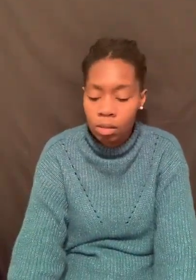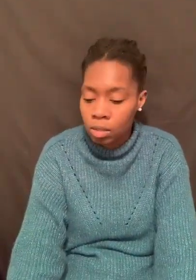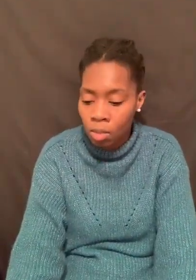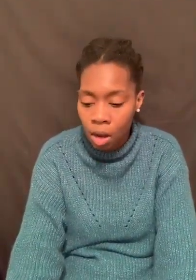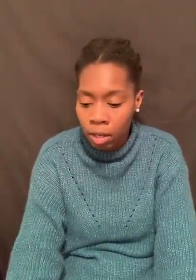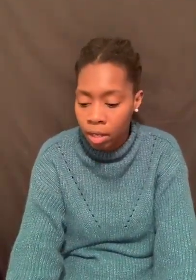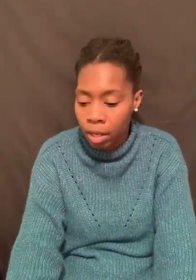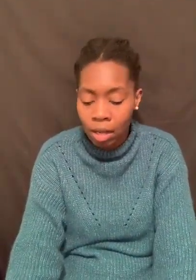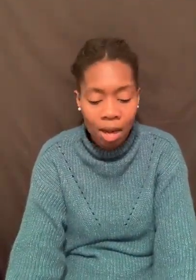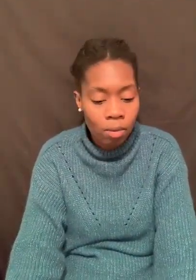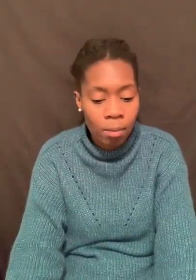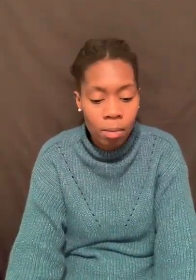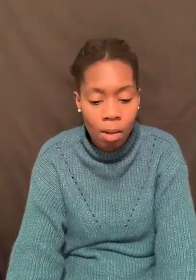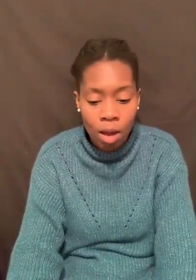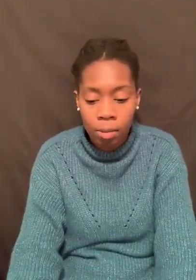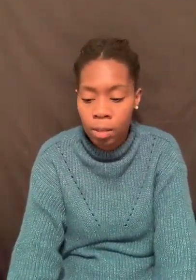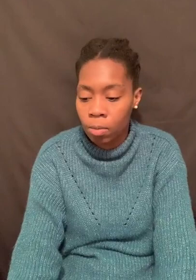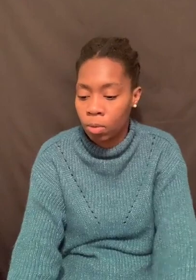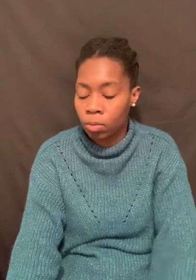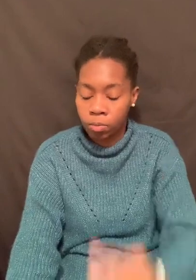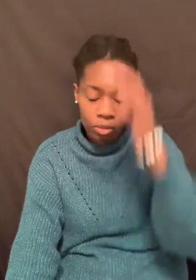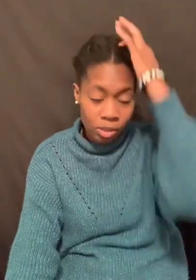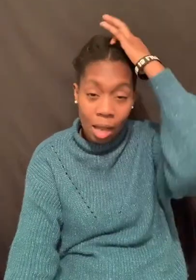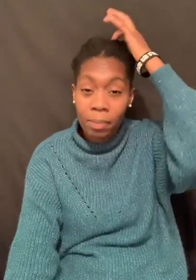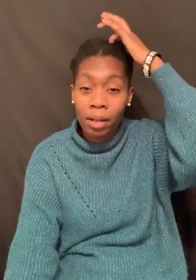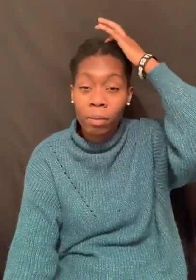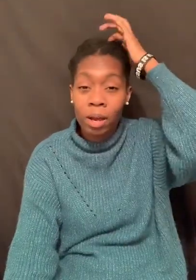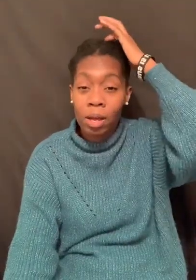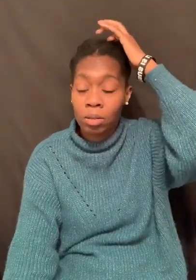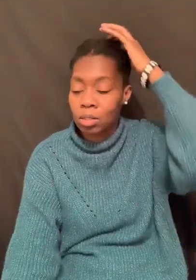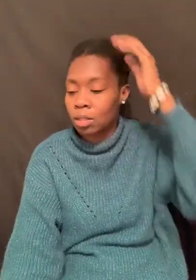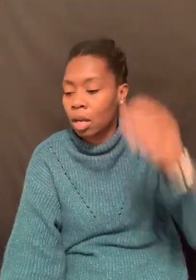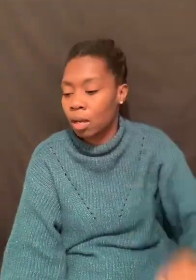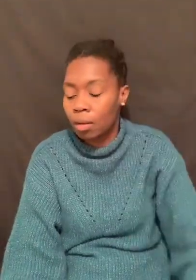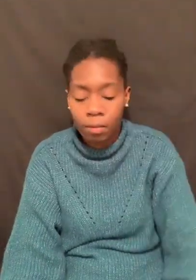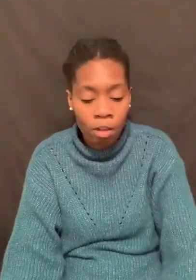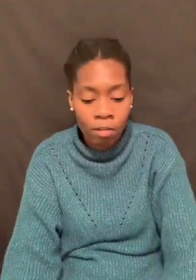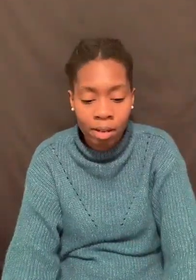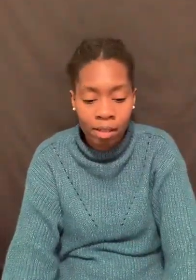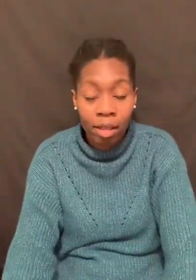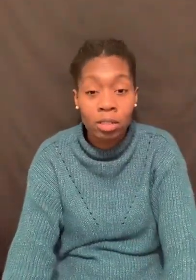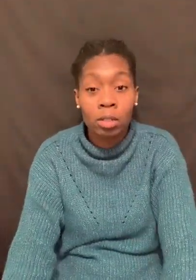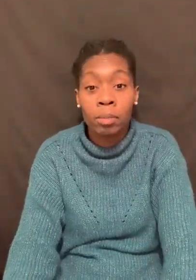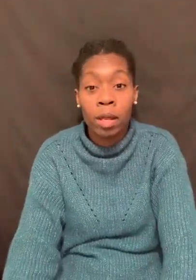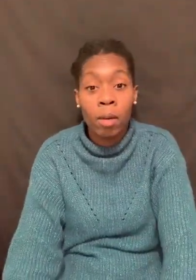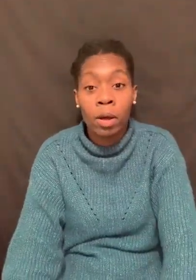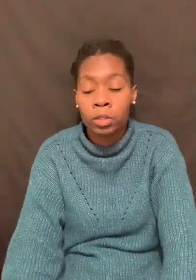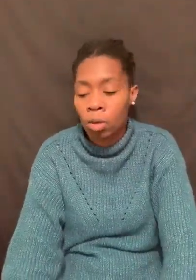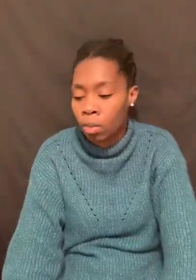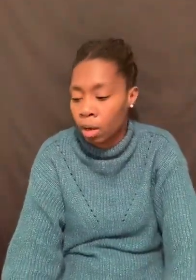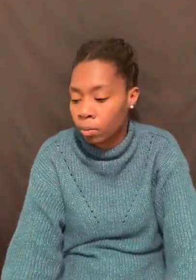It's mocking. Like, God, it would not be mocked, people. Stop playing around. It's not a funny thing to play around and joke about.